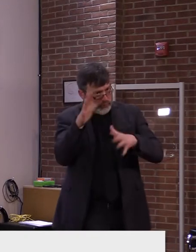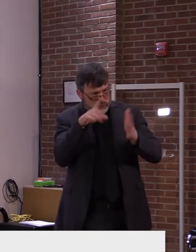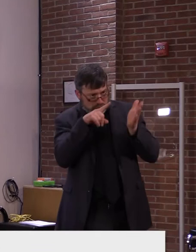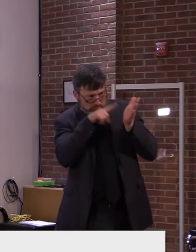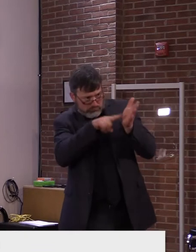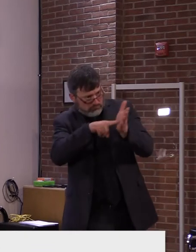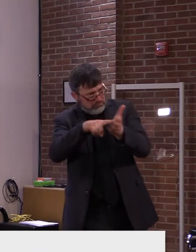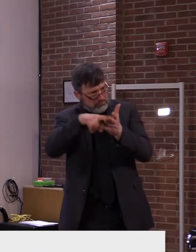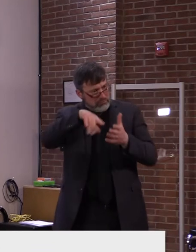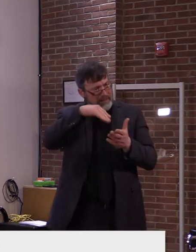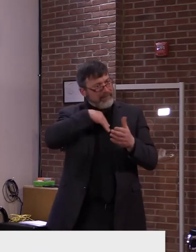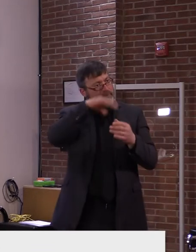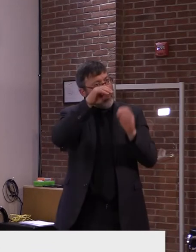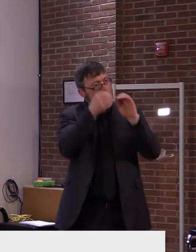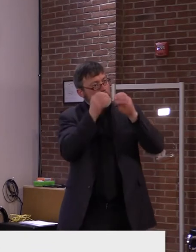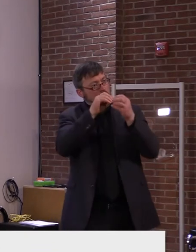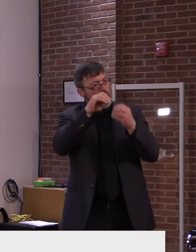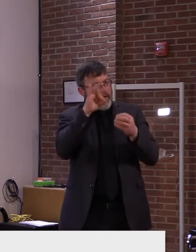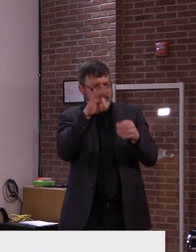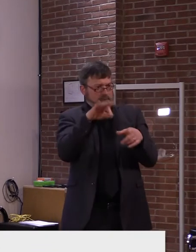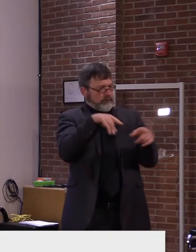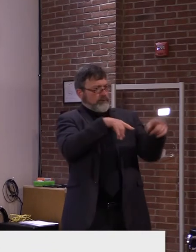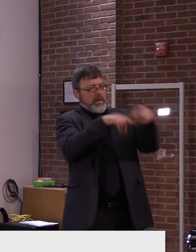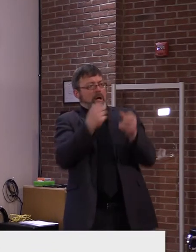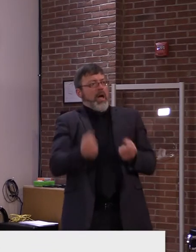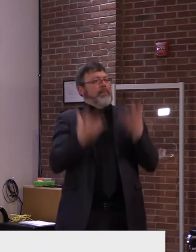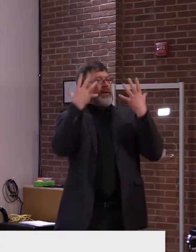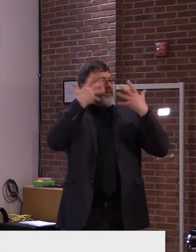of the pretty, um,